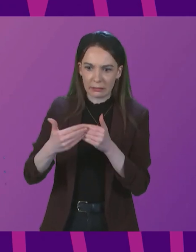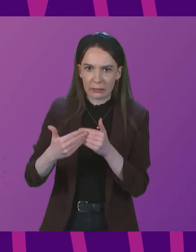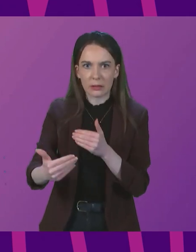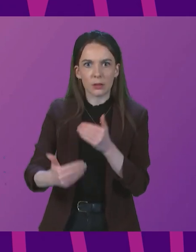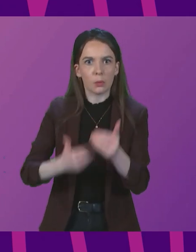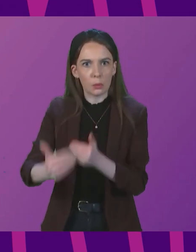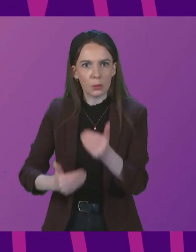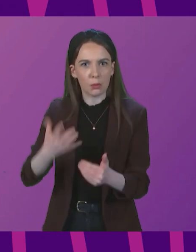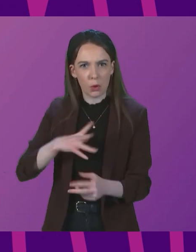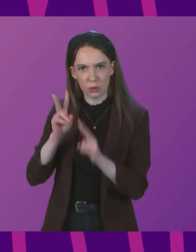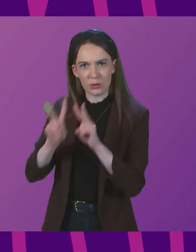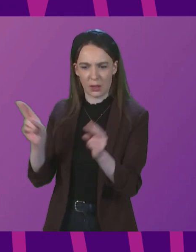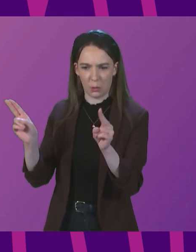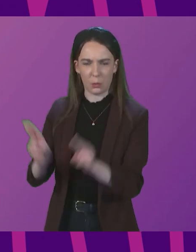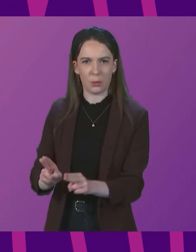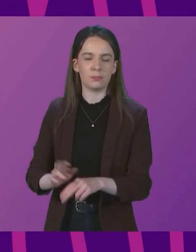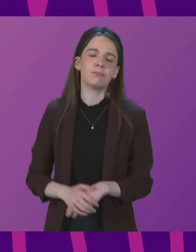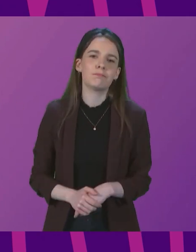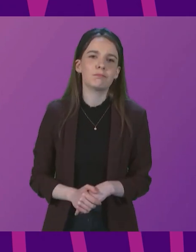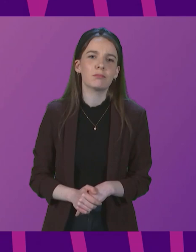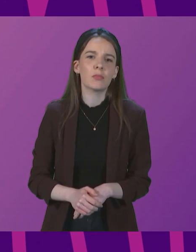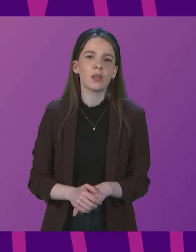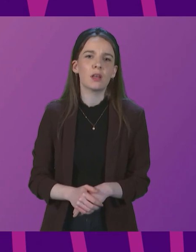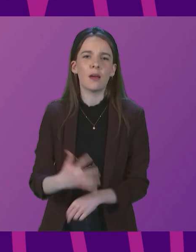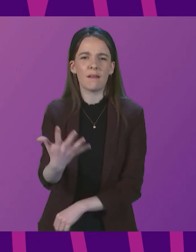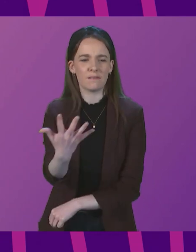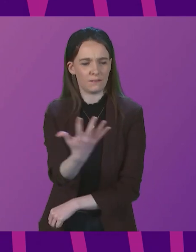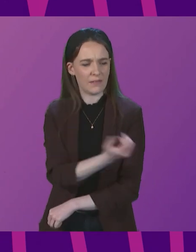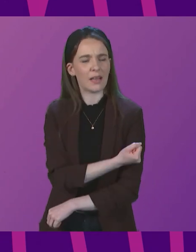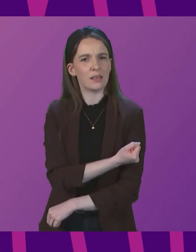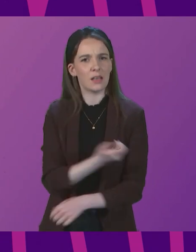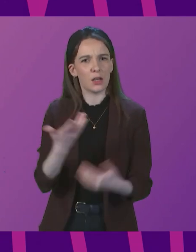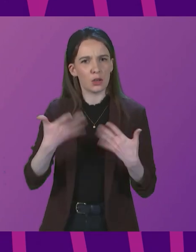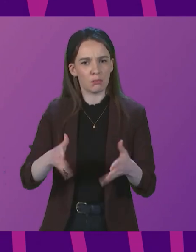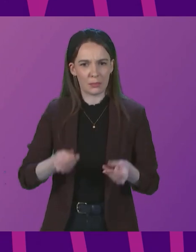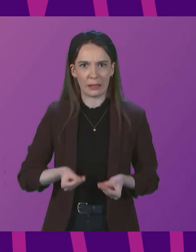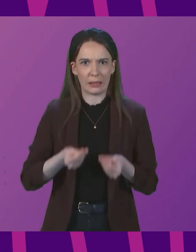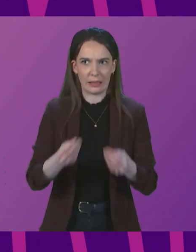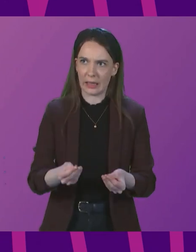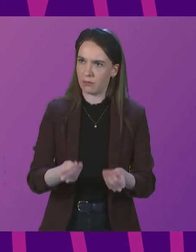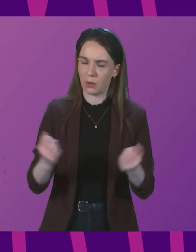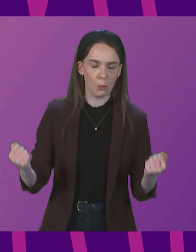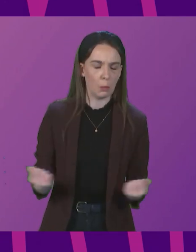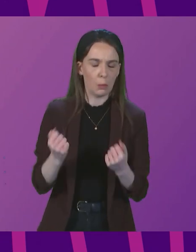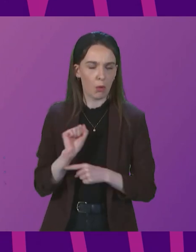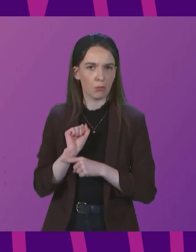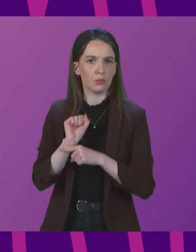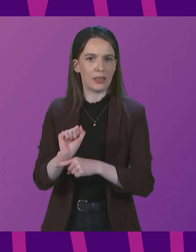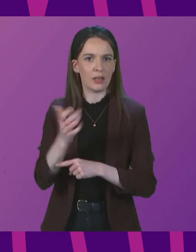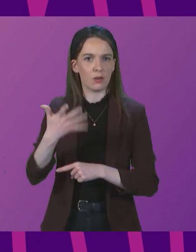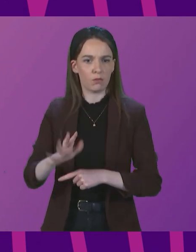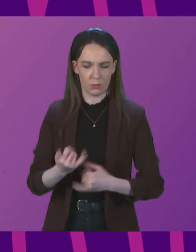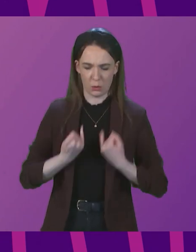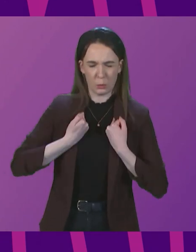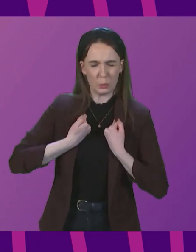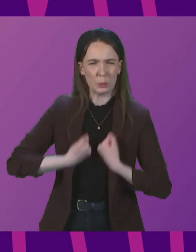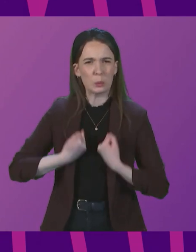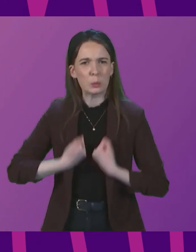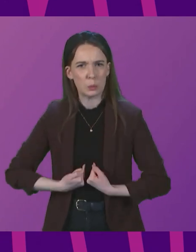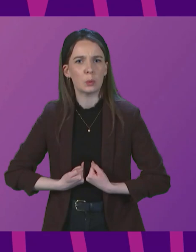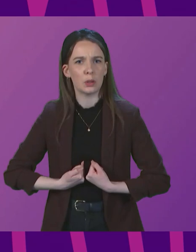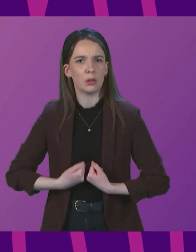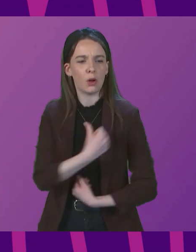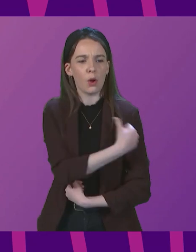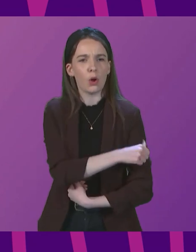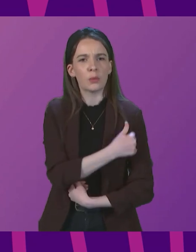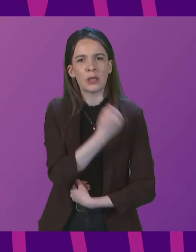It is the case, of course, that vaccination is providing significant protection against serious illness. The hospital numbers that we are seeing